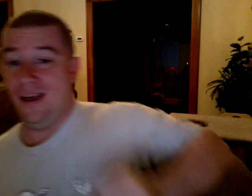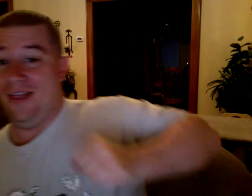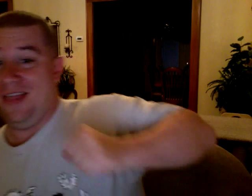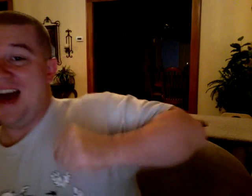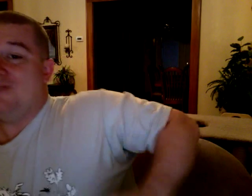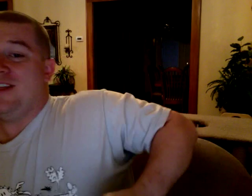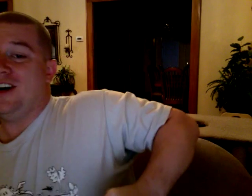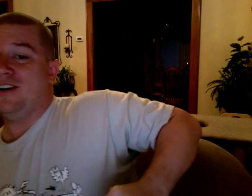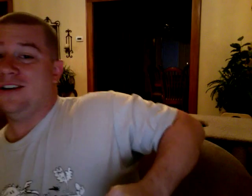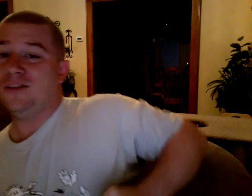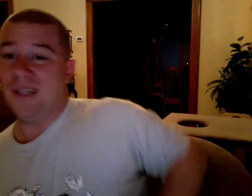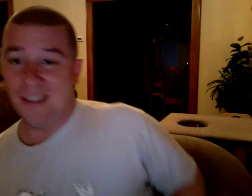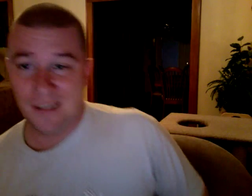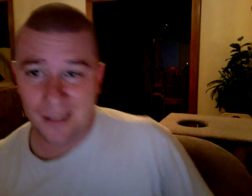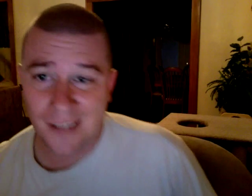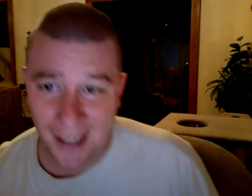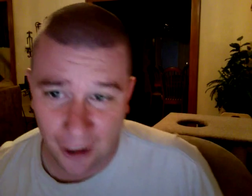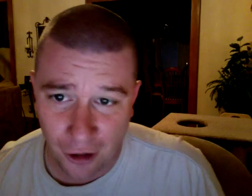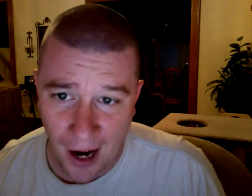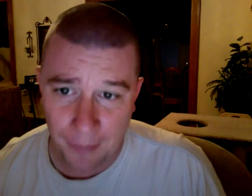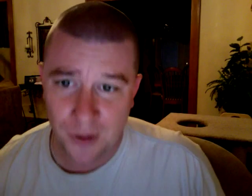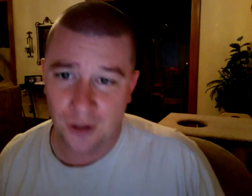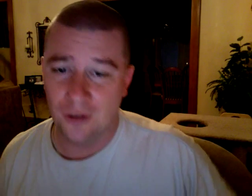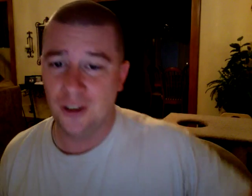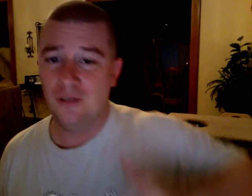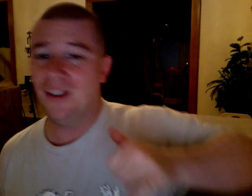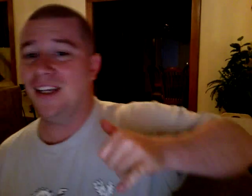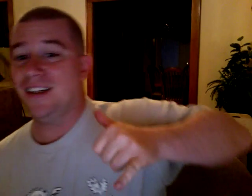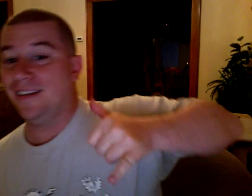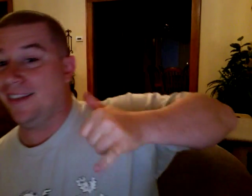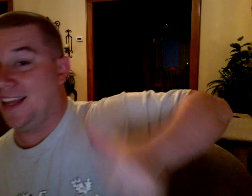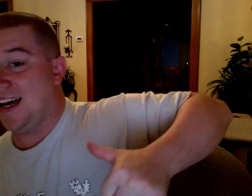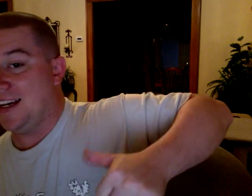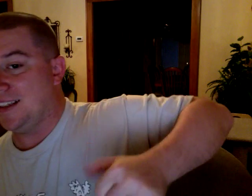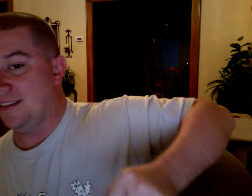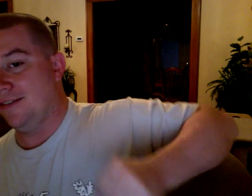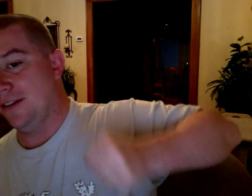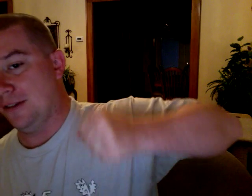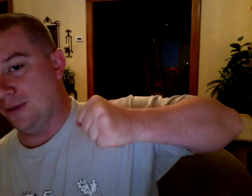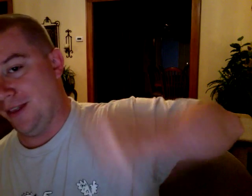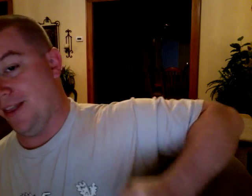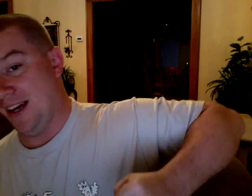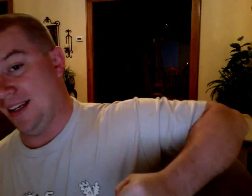That one, though, also means to take a crap. So don't get that confused with that.